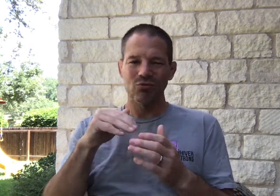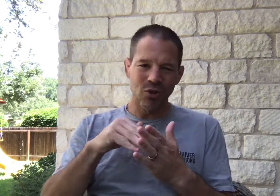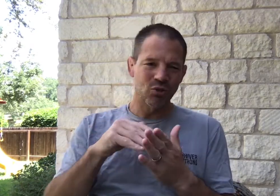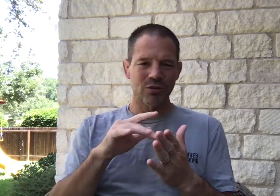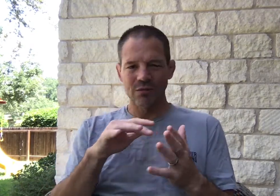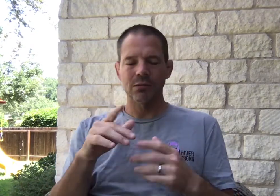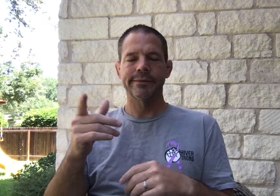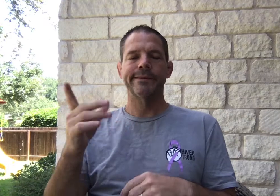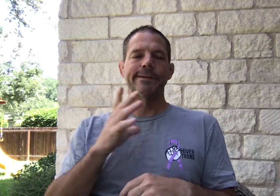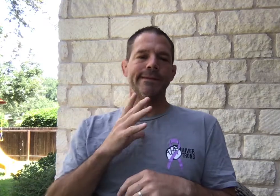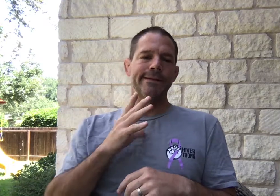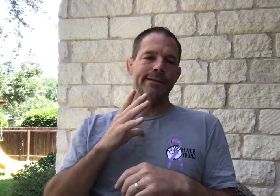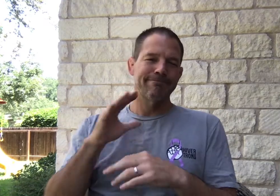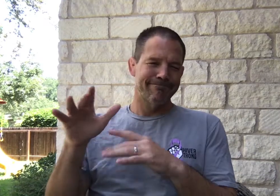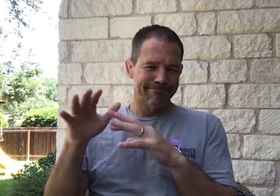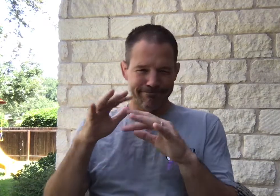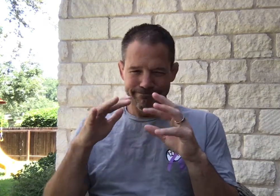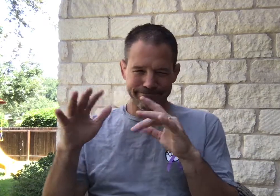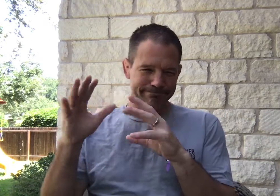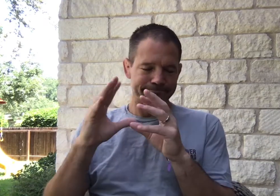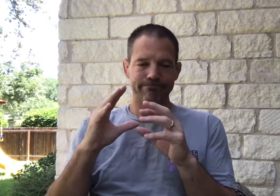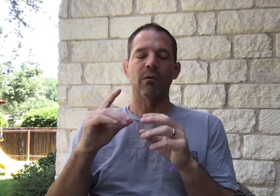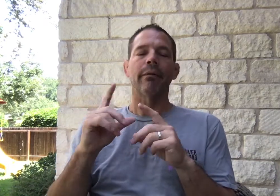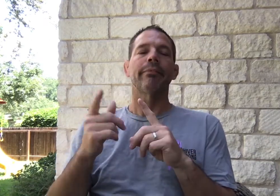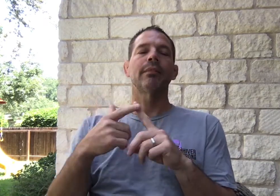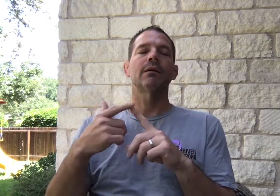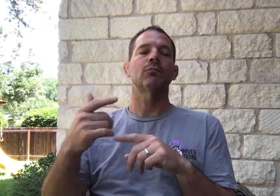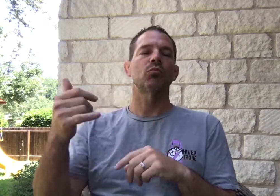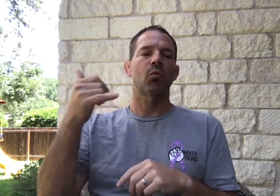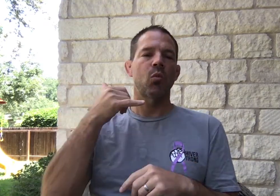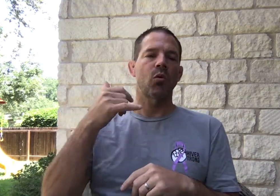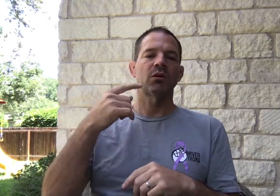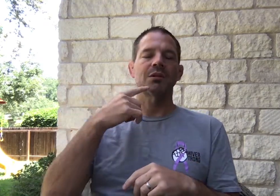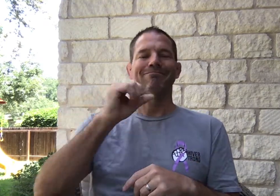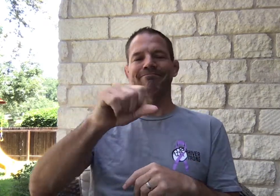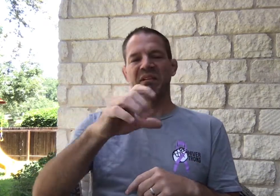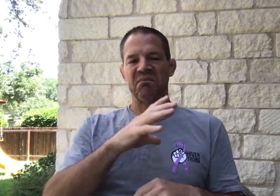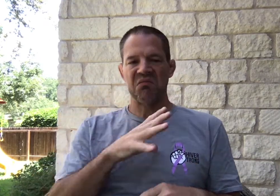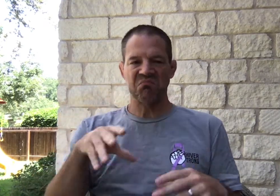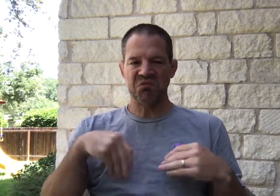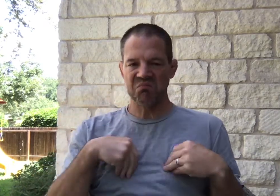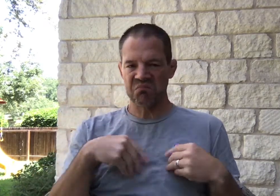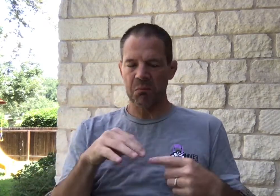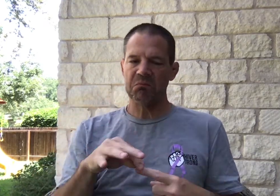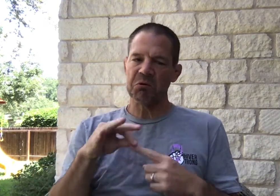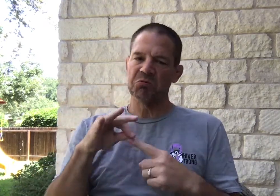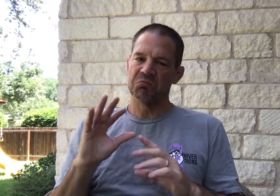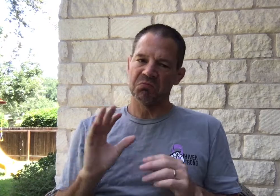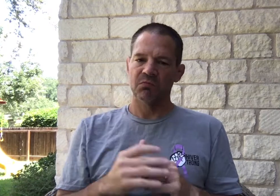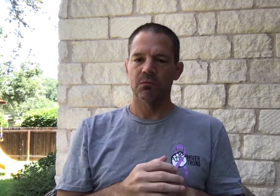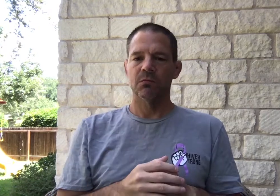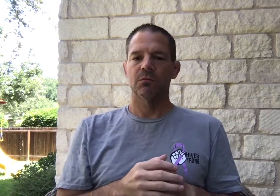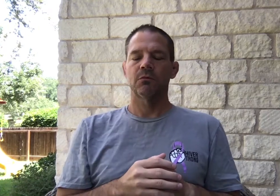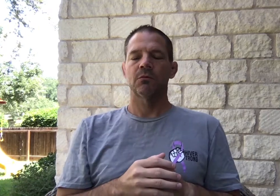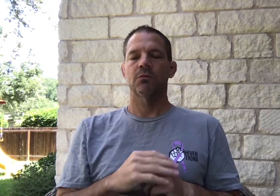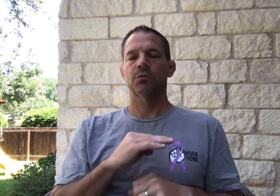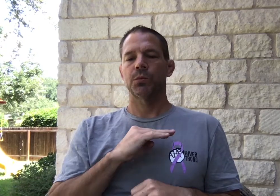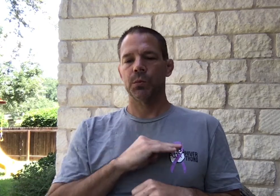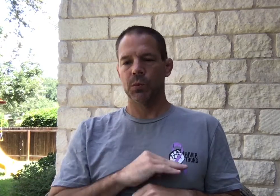said, please talk to the doctor. And so they did so. And we got a phone call and saying, yes, we've accepted you as a special exception.